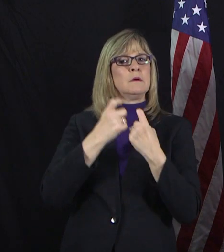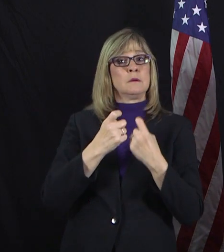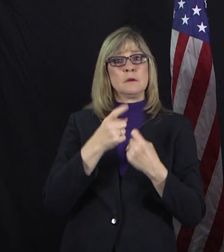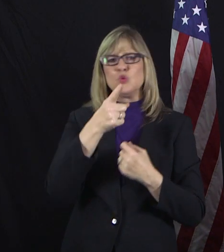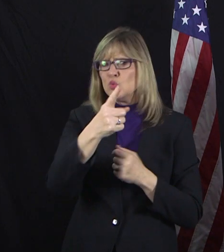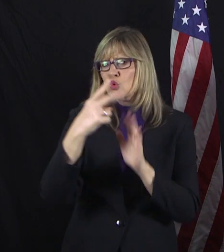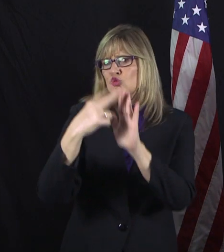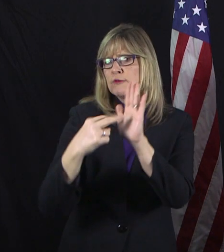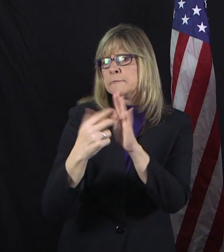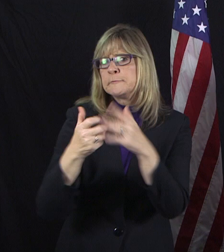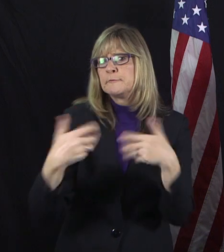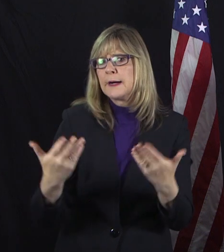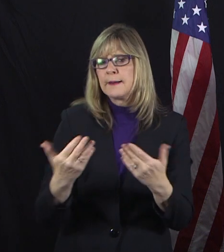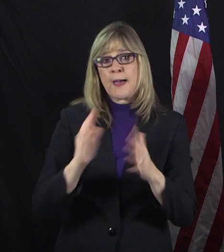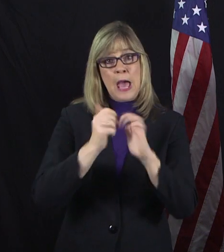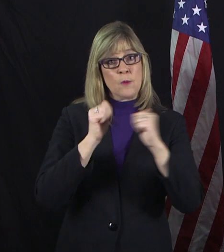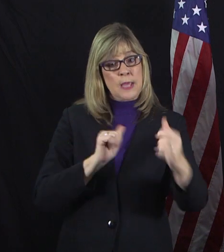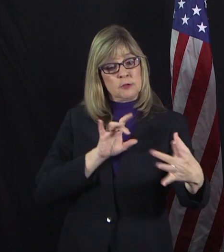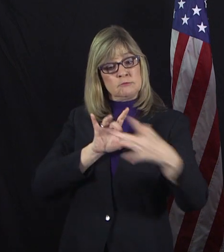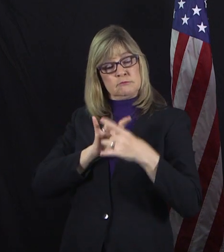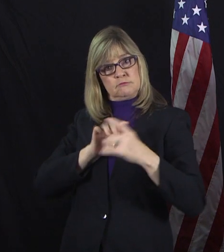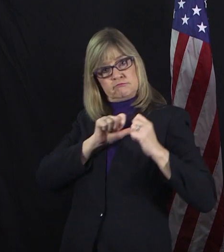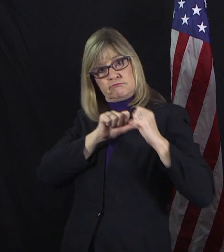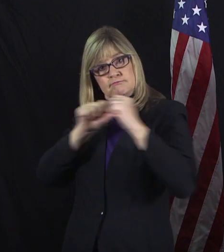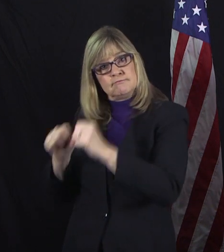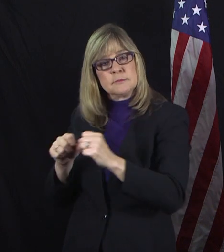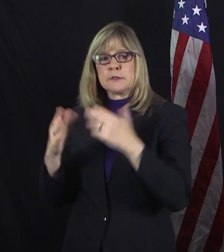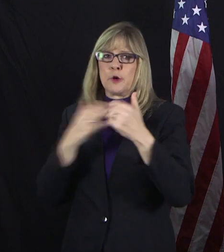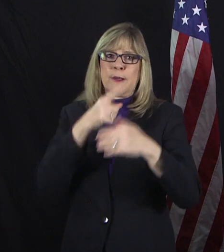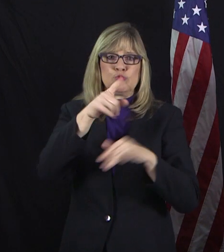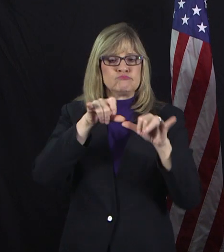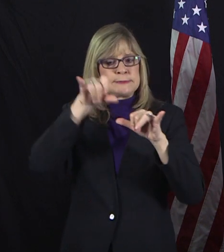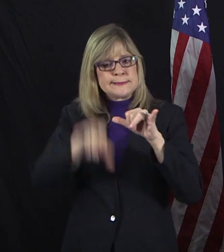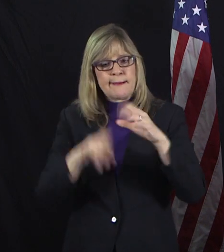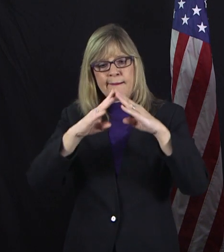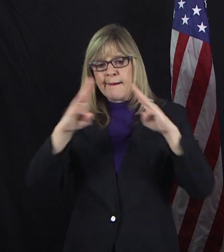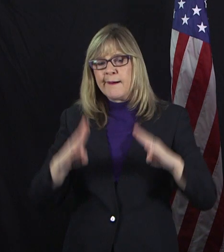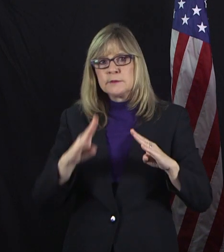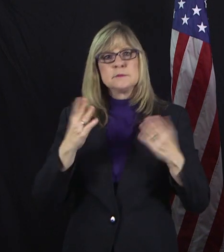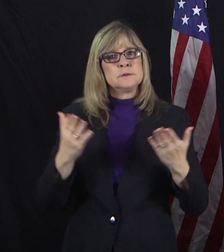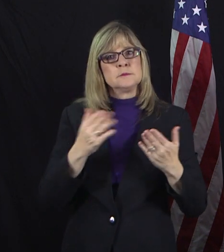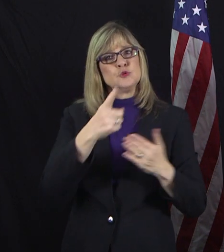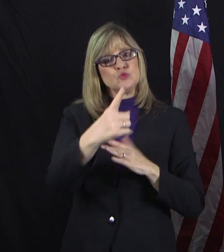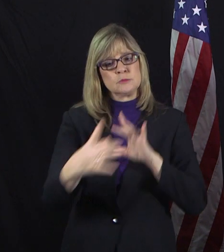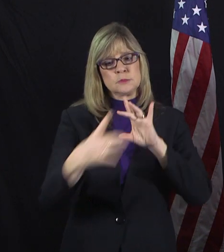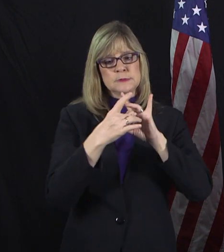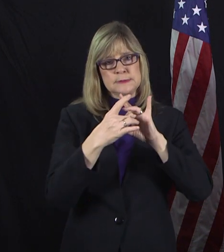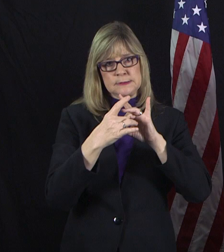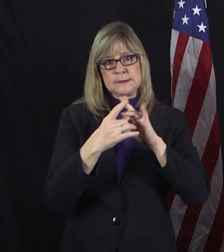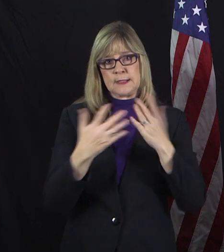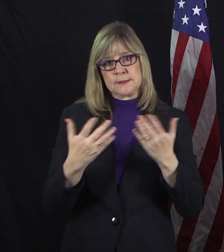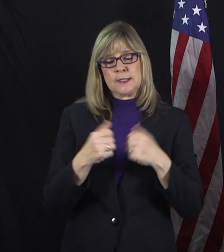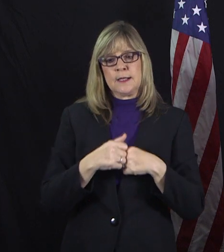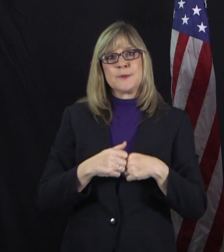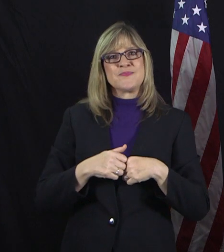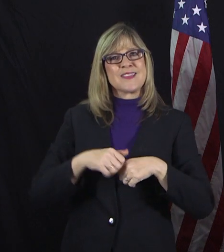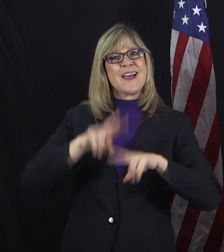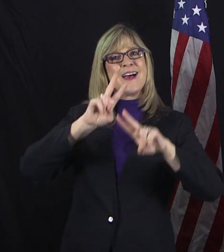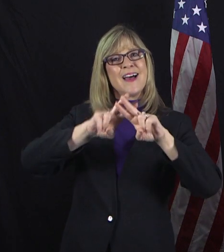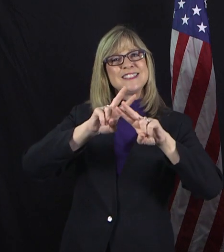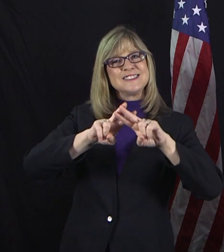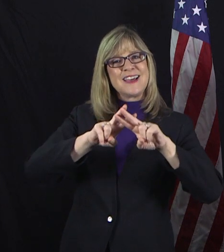can we help you stay connected even if you're inside your house? Tag us at hashtag